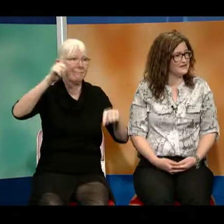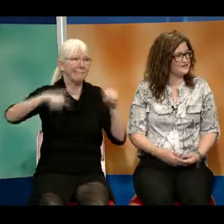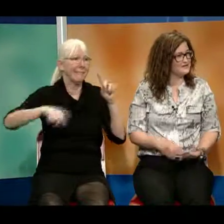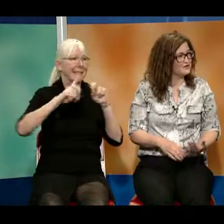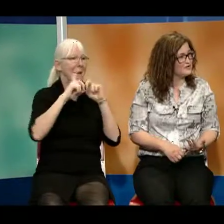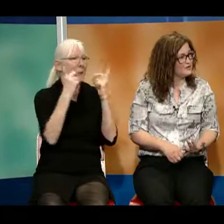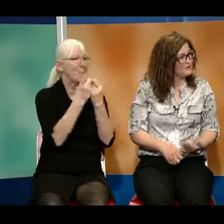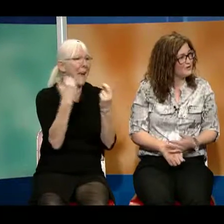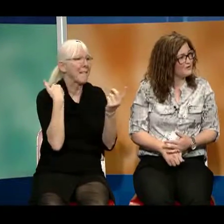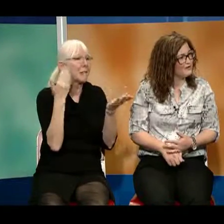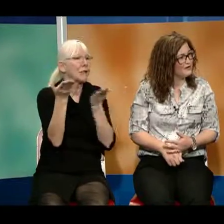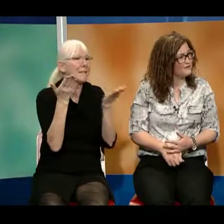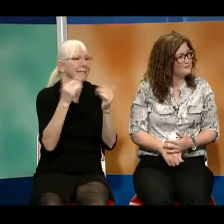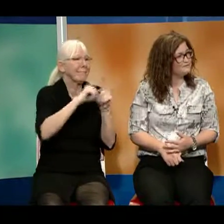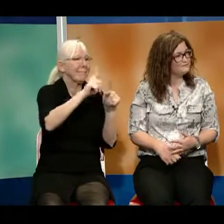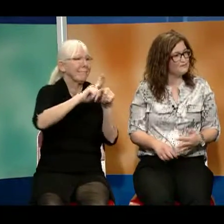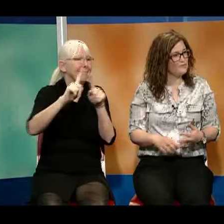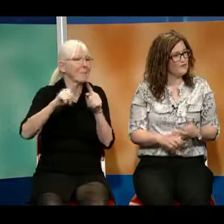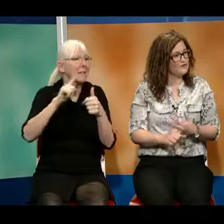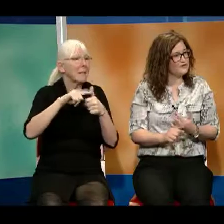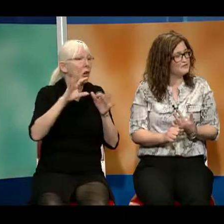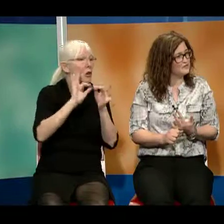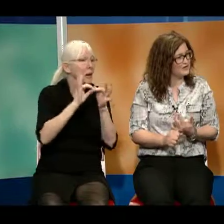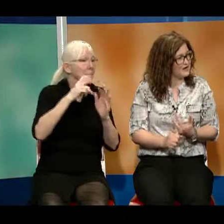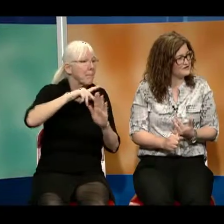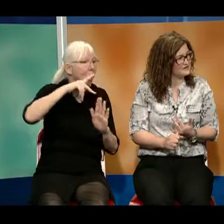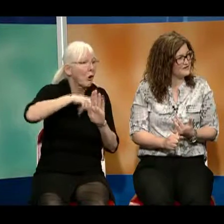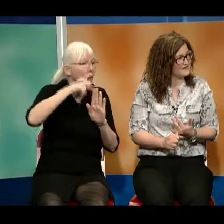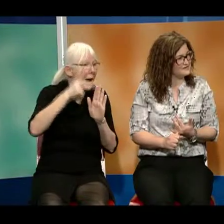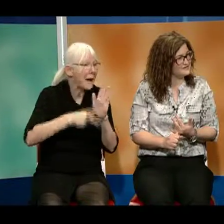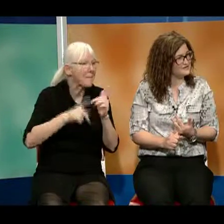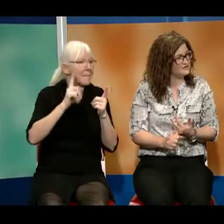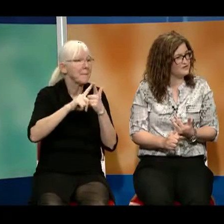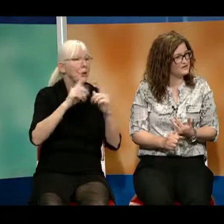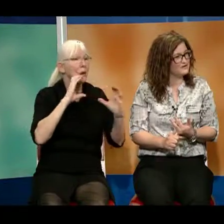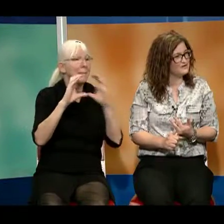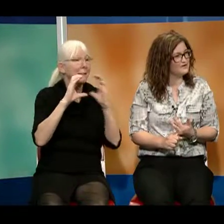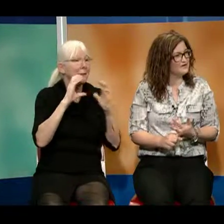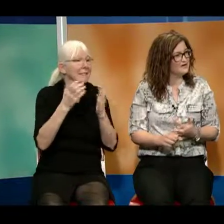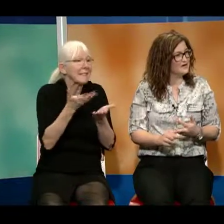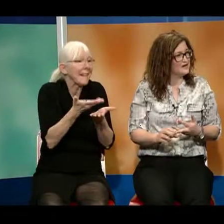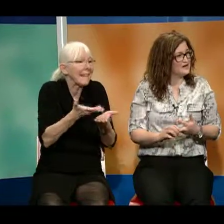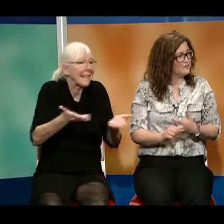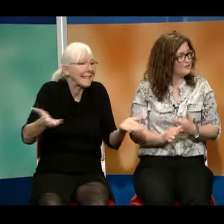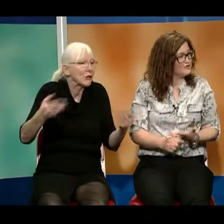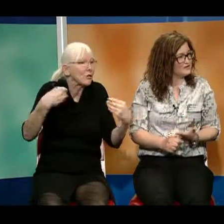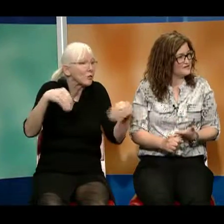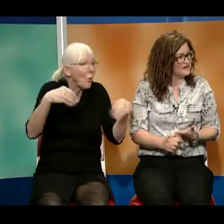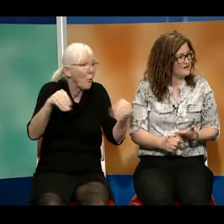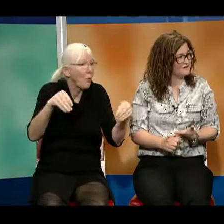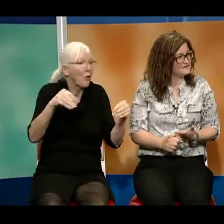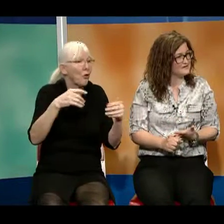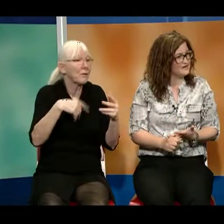interpreting program, the communication devices store, employment counselling,